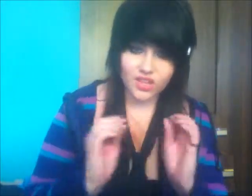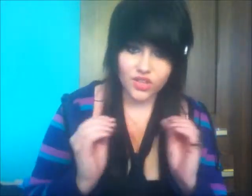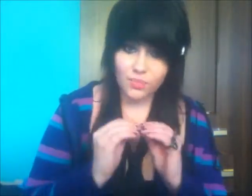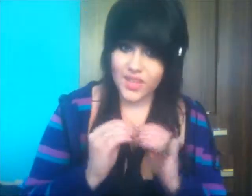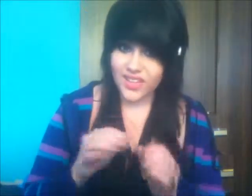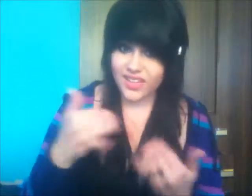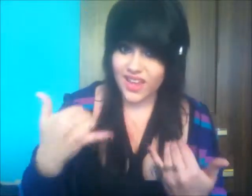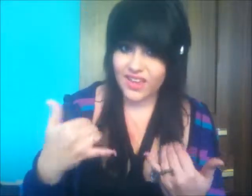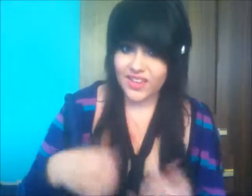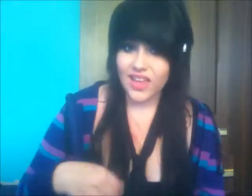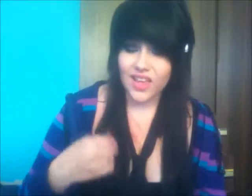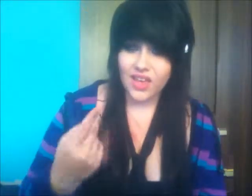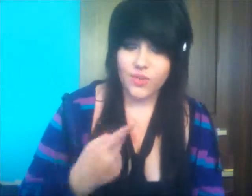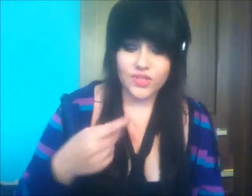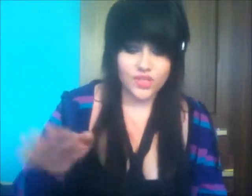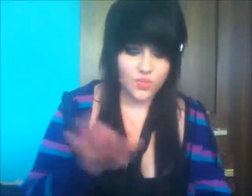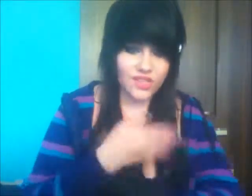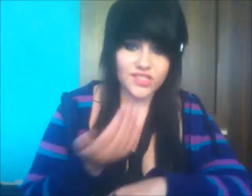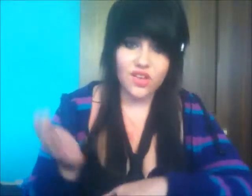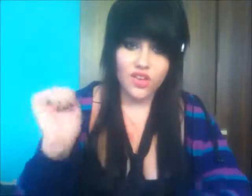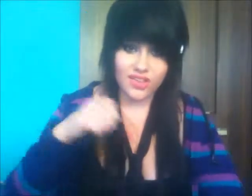You're making out, out, out into a song